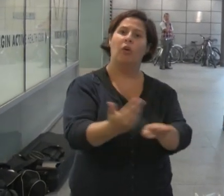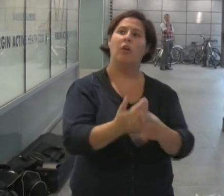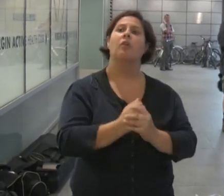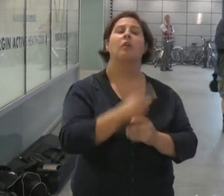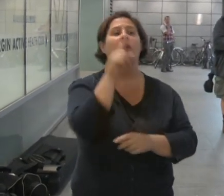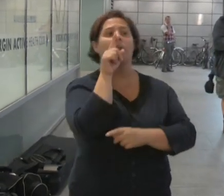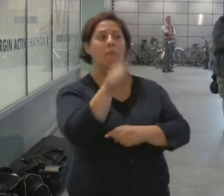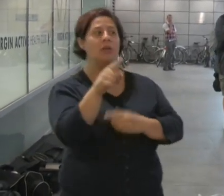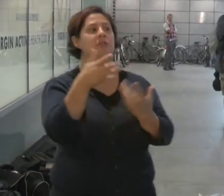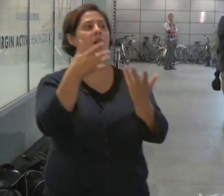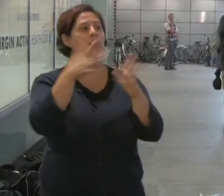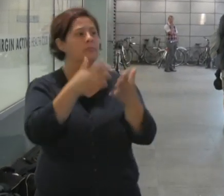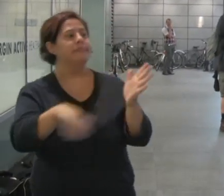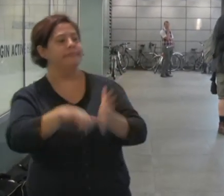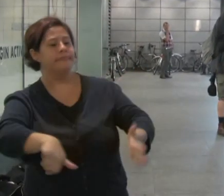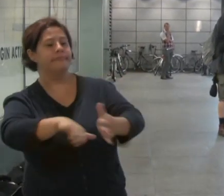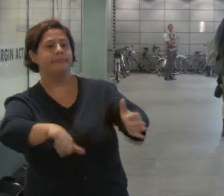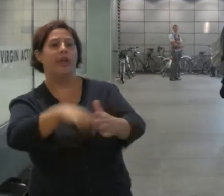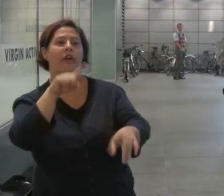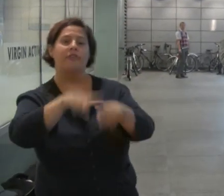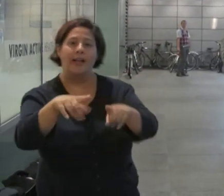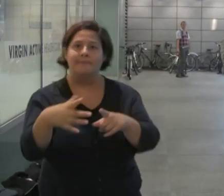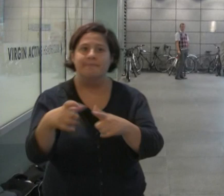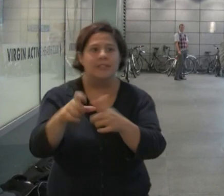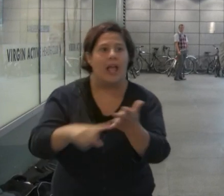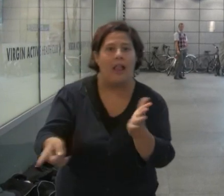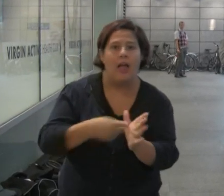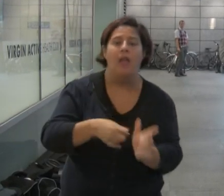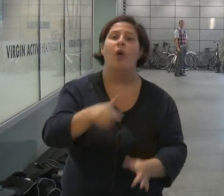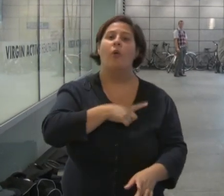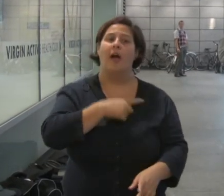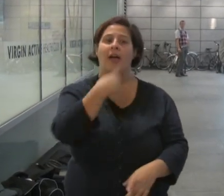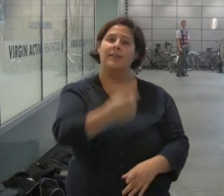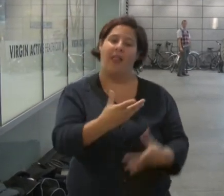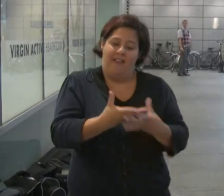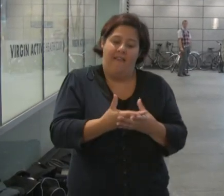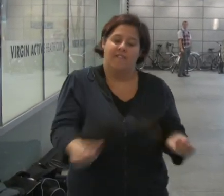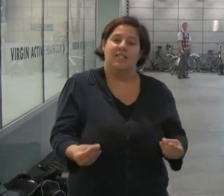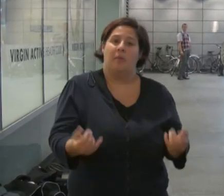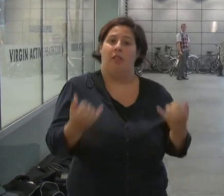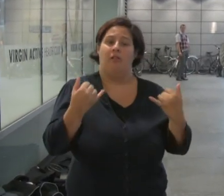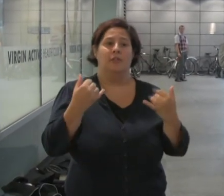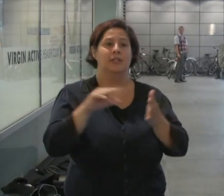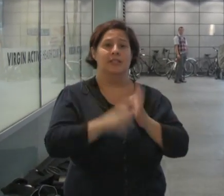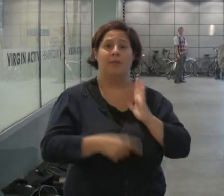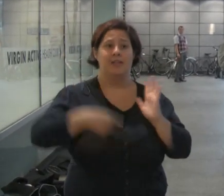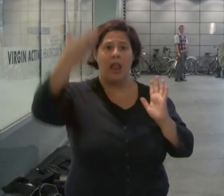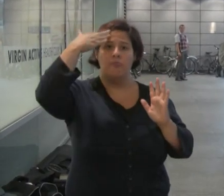However, they had real problems trying to obtain disability living allowance because she had an invisible disability, a brain disability.